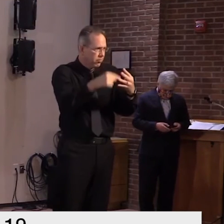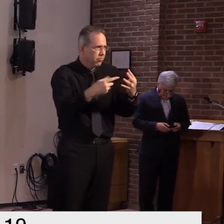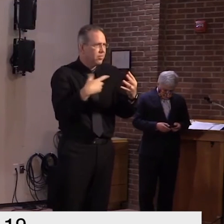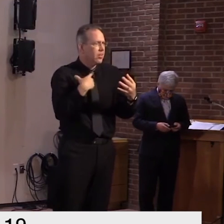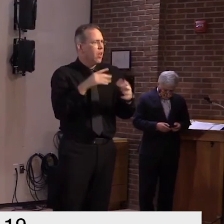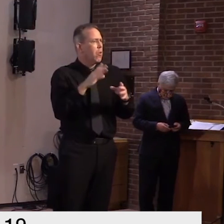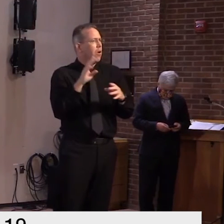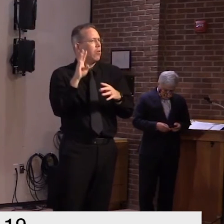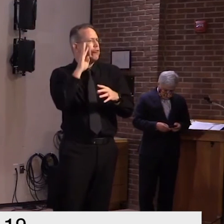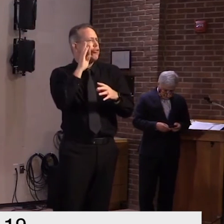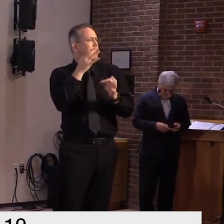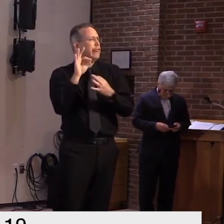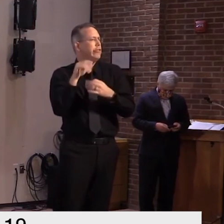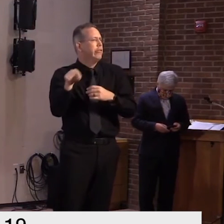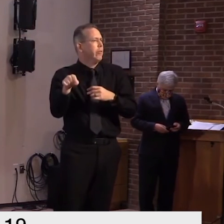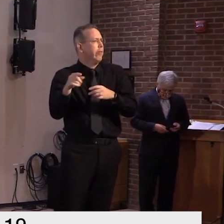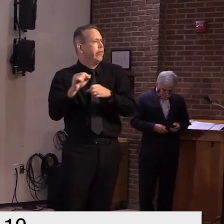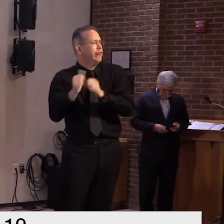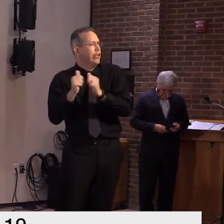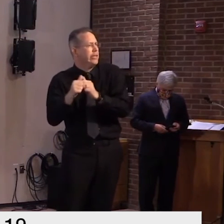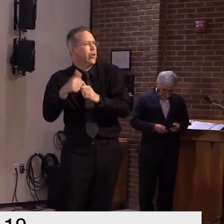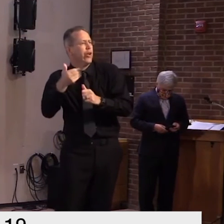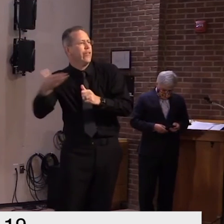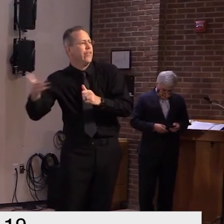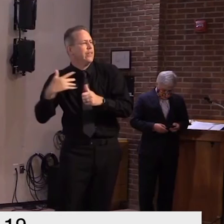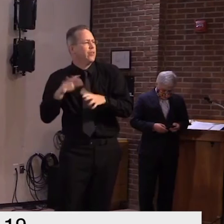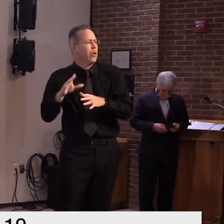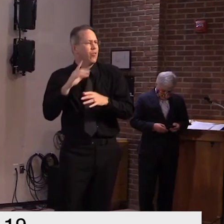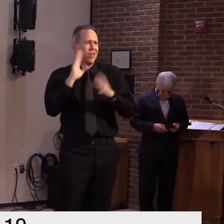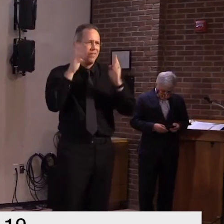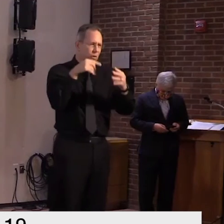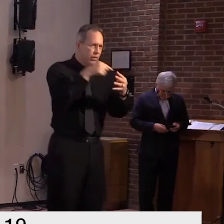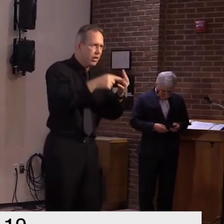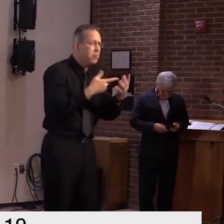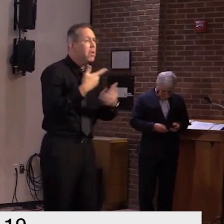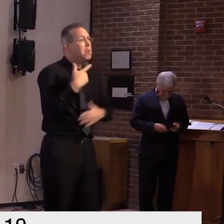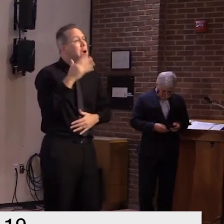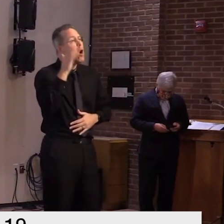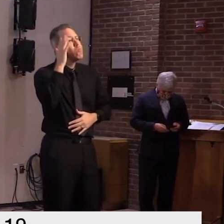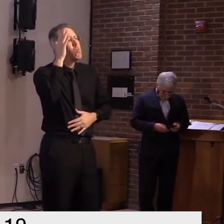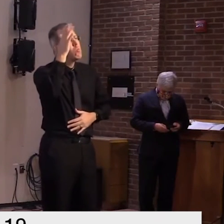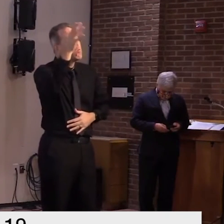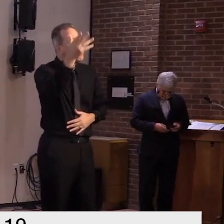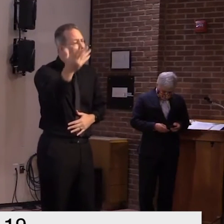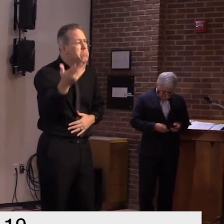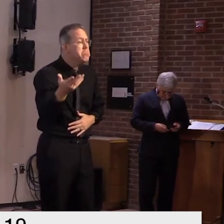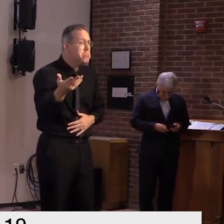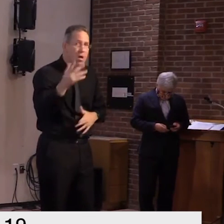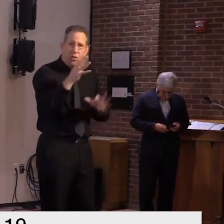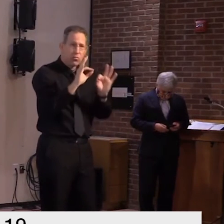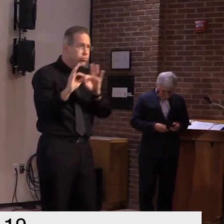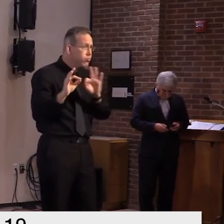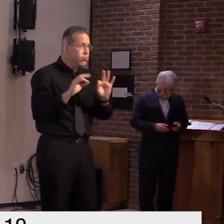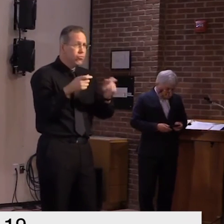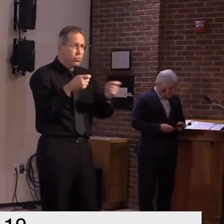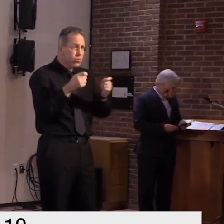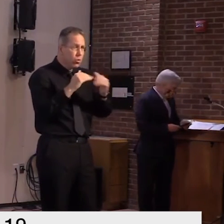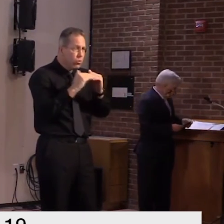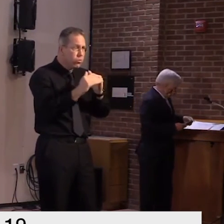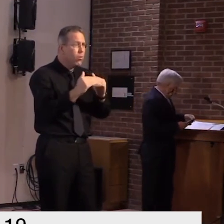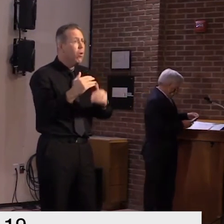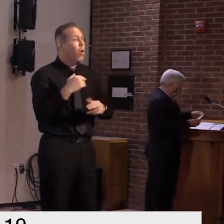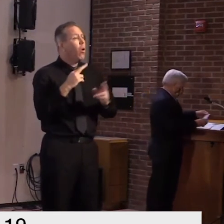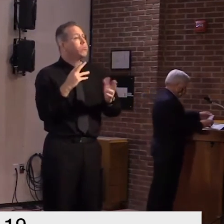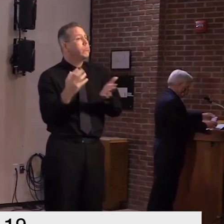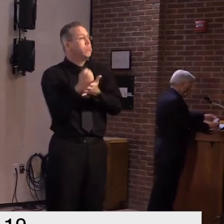can't do that and do other things as well so hopefully uh we'll get back again to where i can go back up and race at